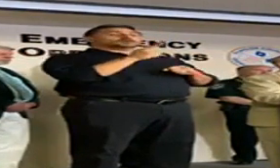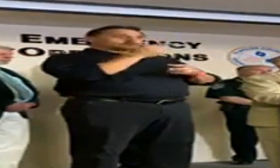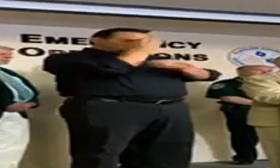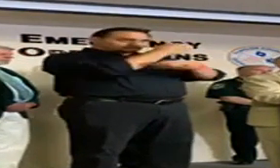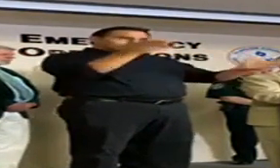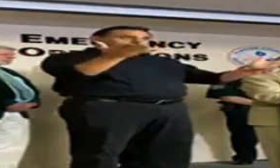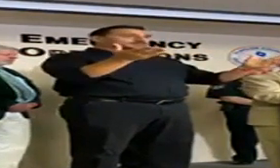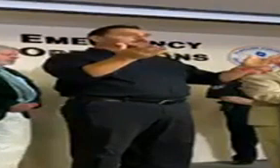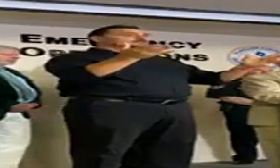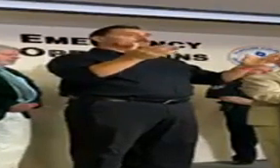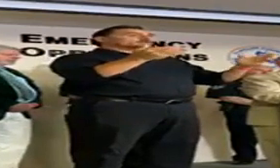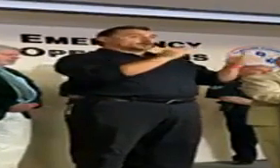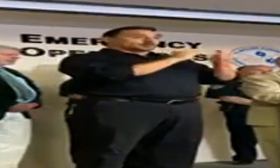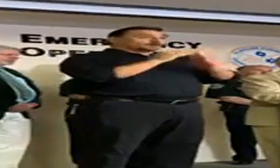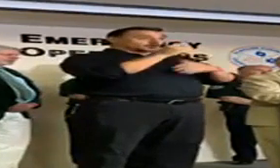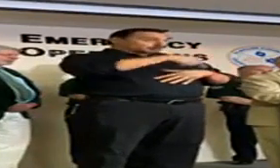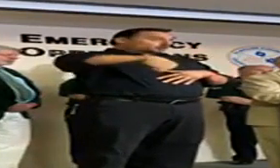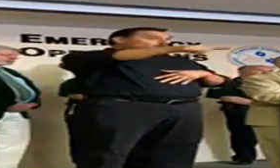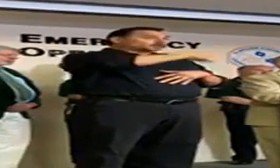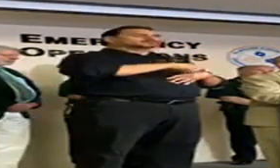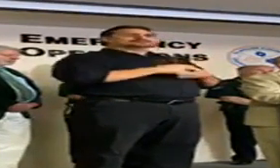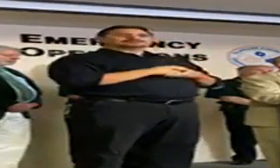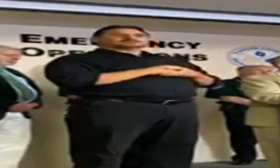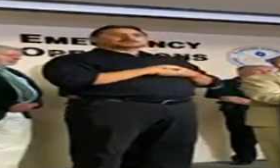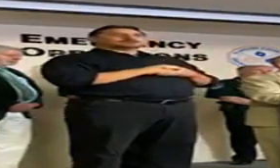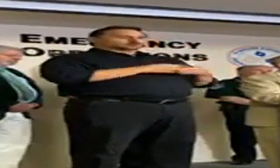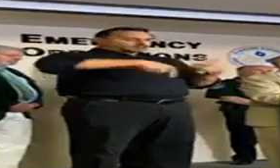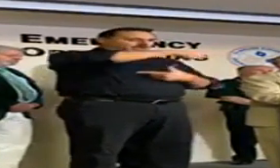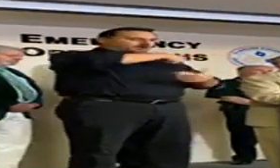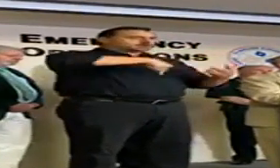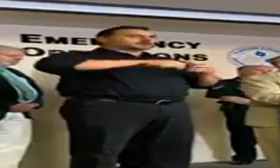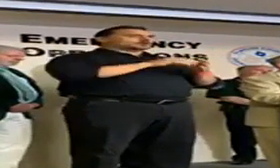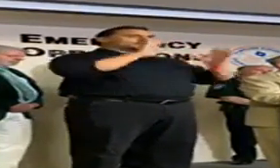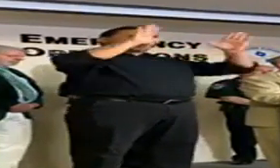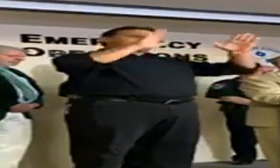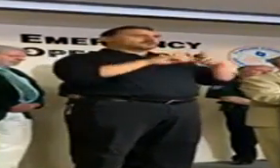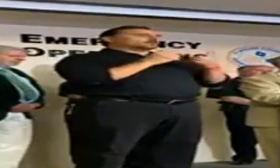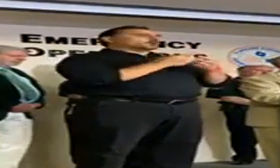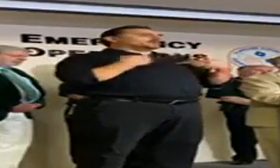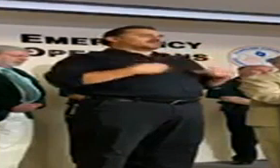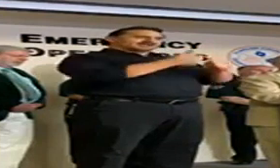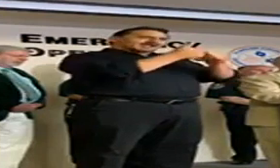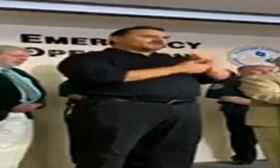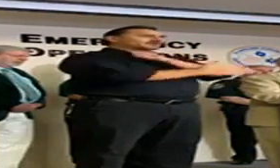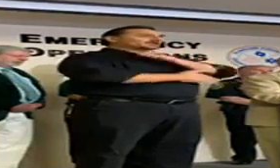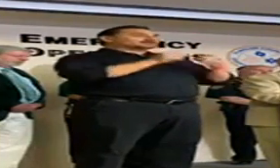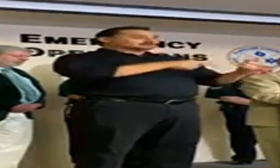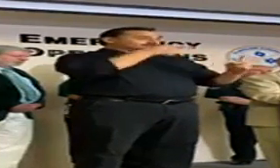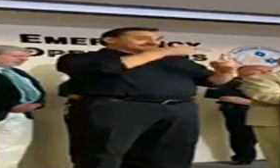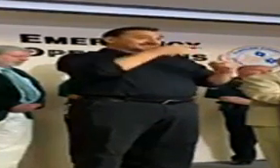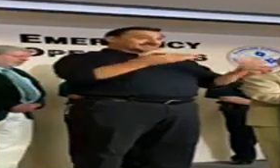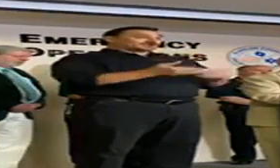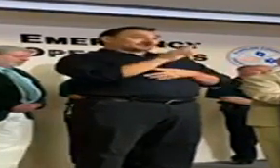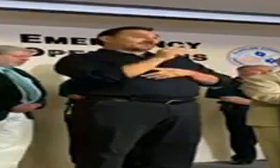that you are surrounded by a wonderful Department of Health in every single county, especially here in